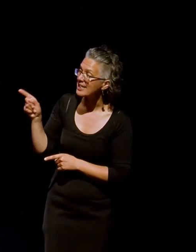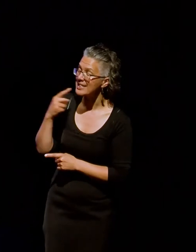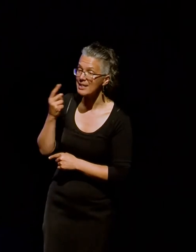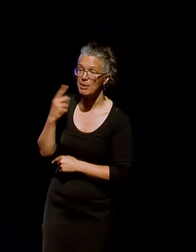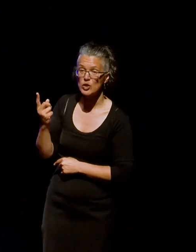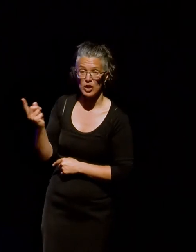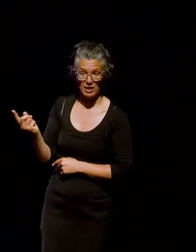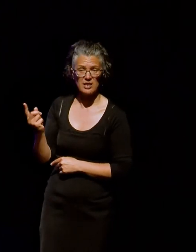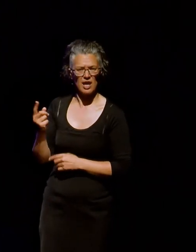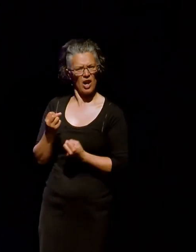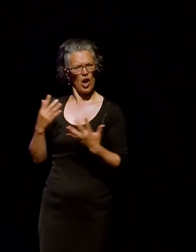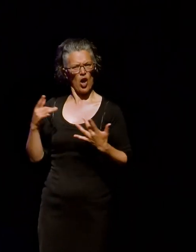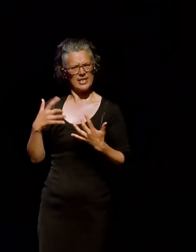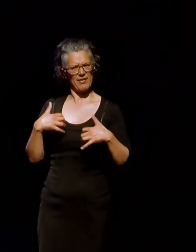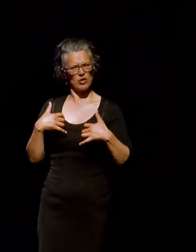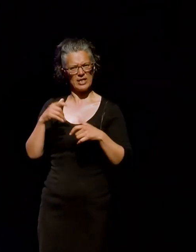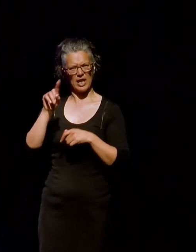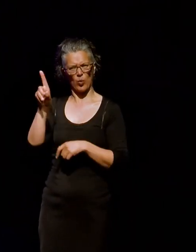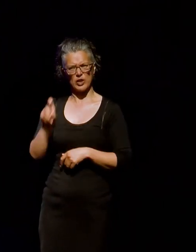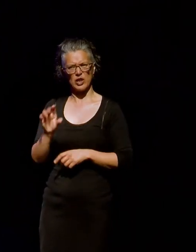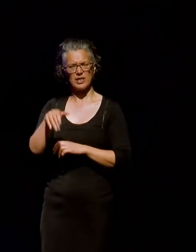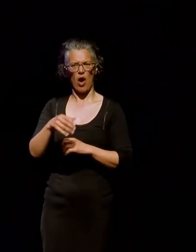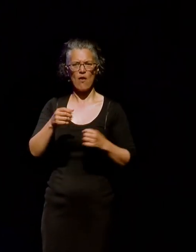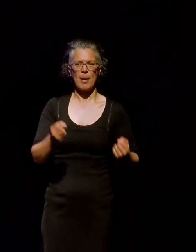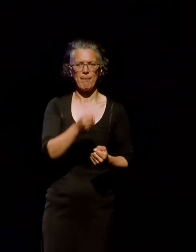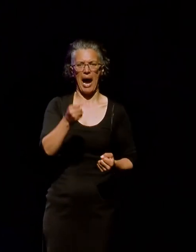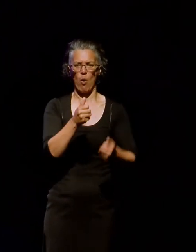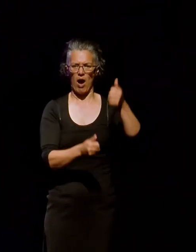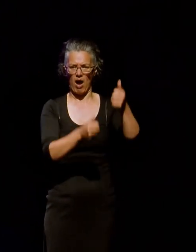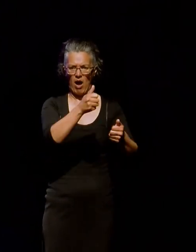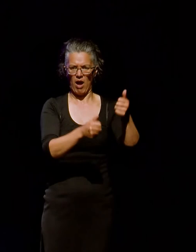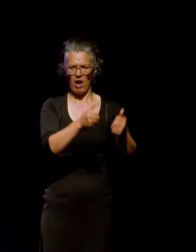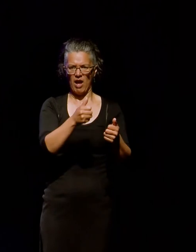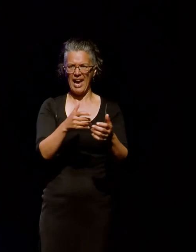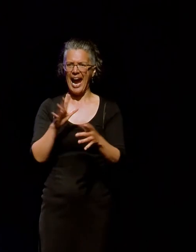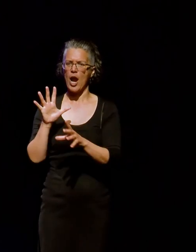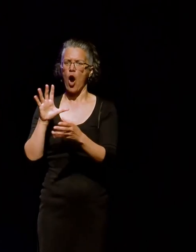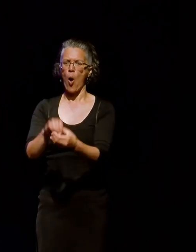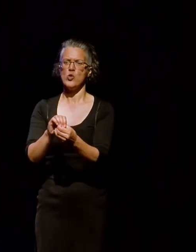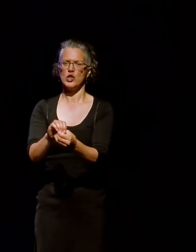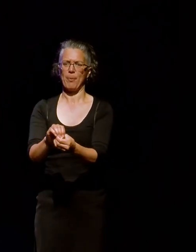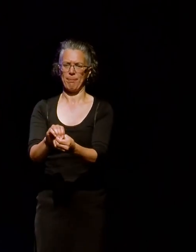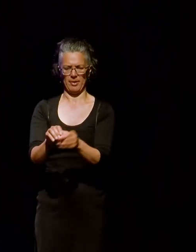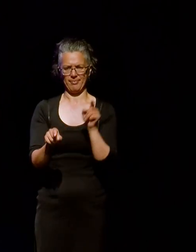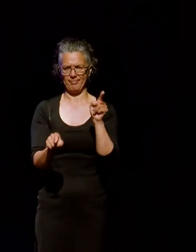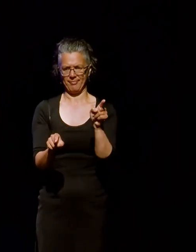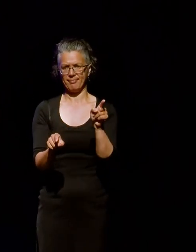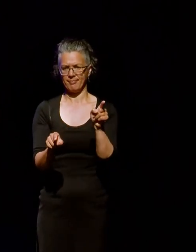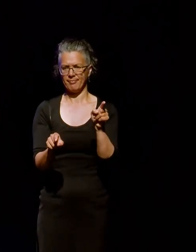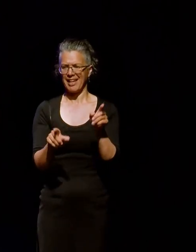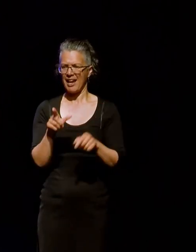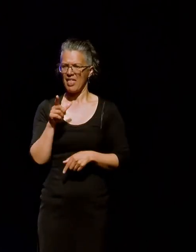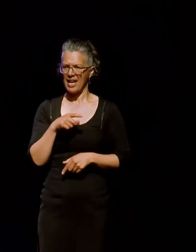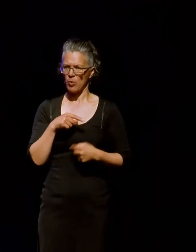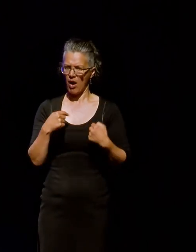interesting questions about power and ownership within Facebook. Which is why I've been